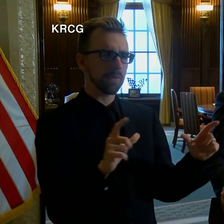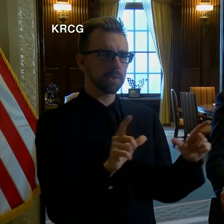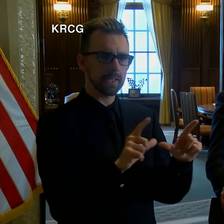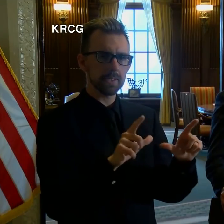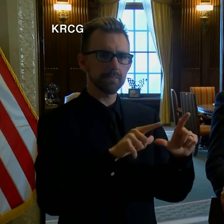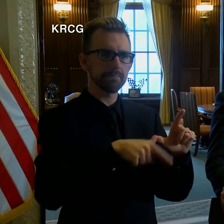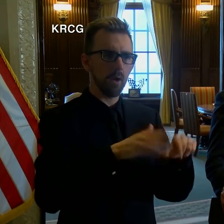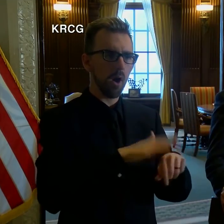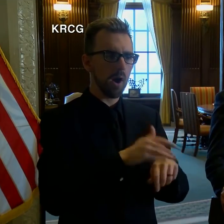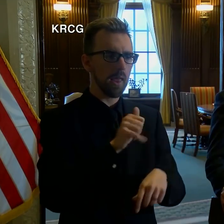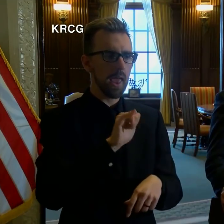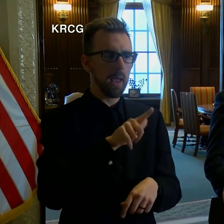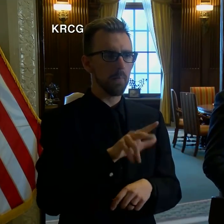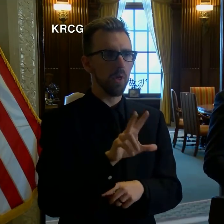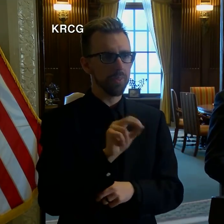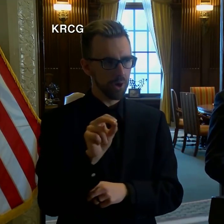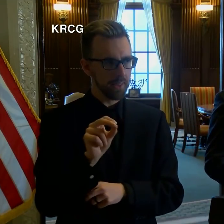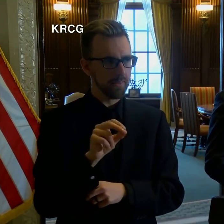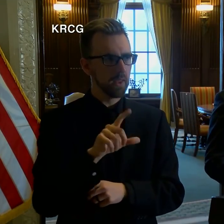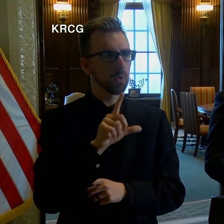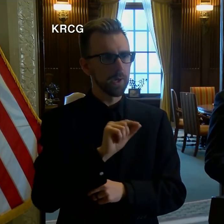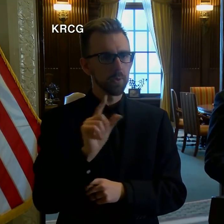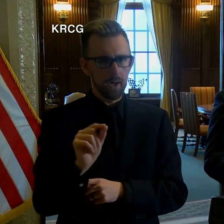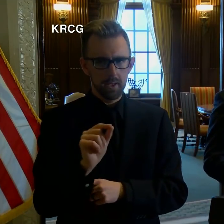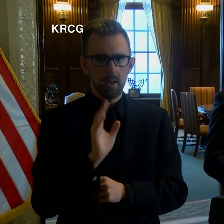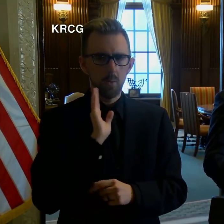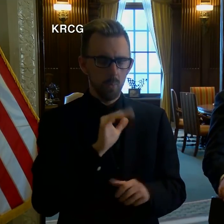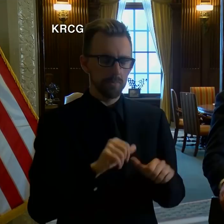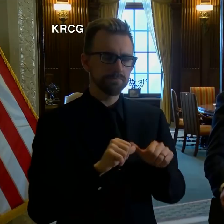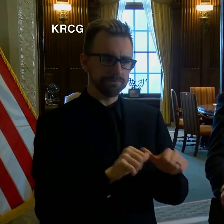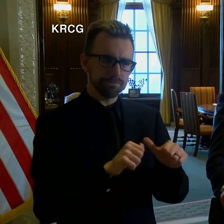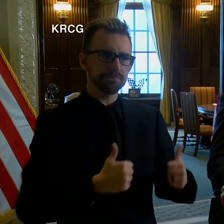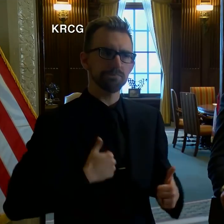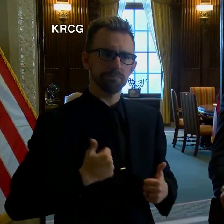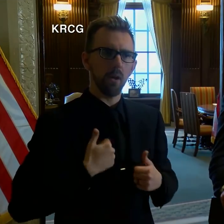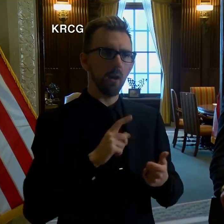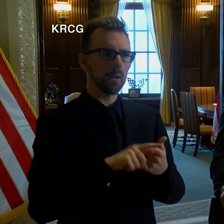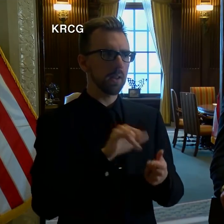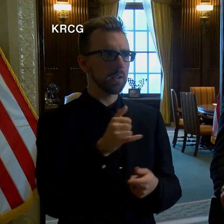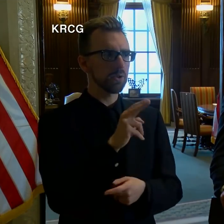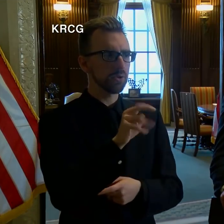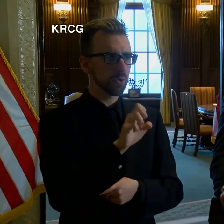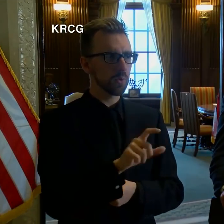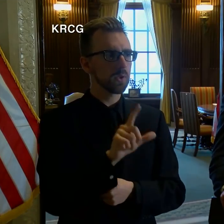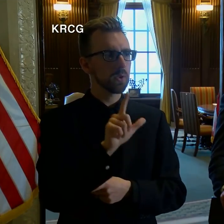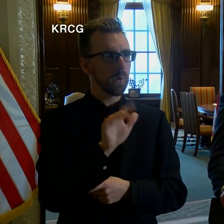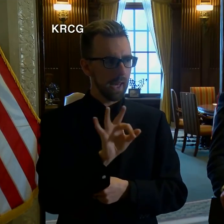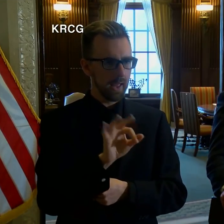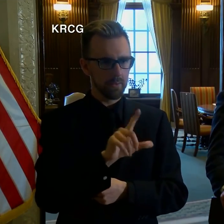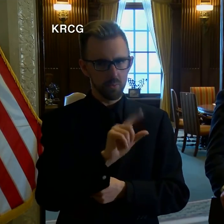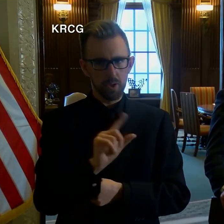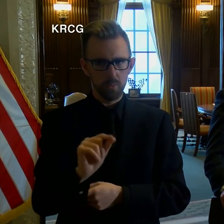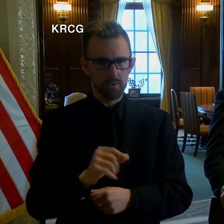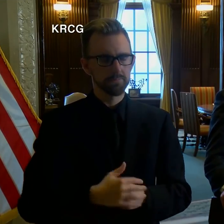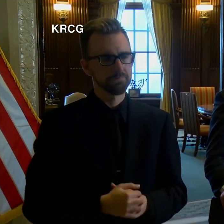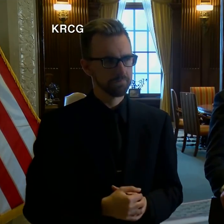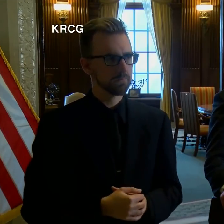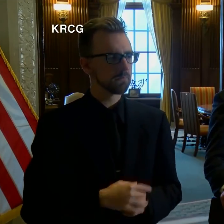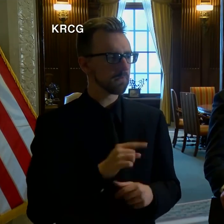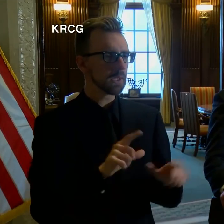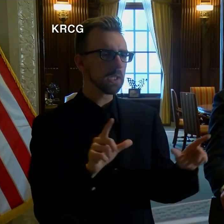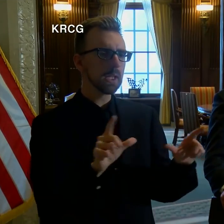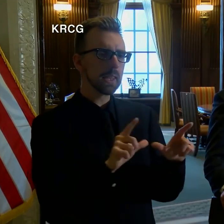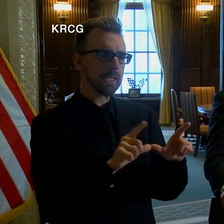that expires on April 30th 2020 will be considered valid until June 29th of 2020. These